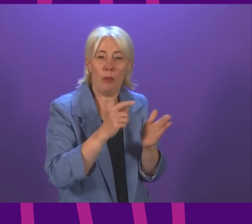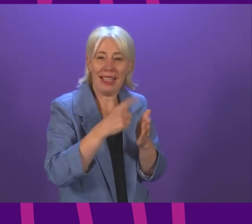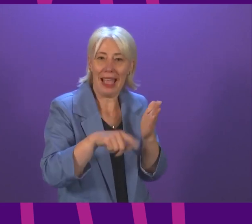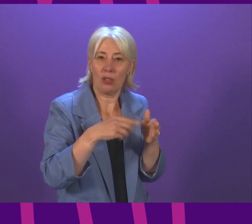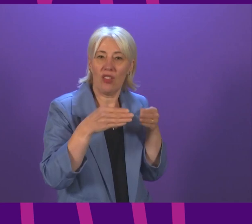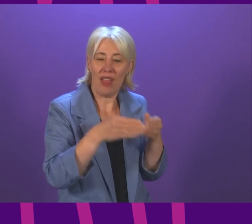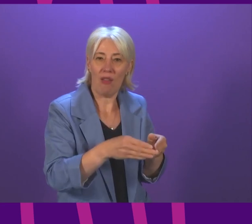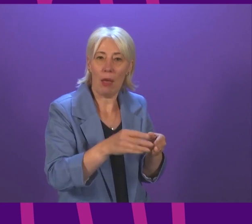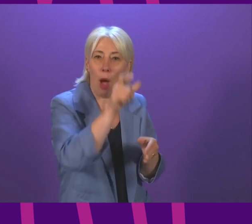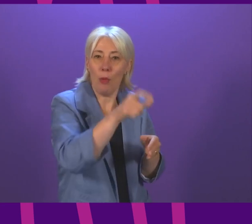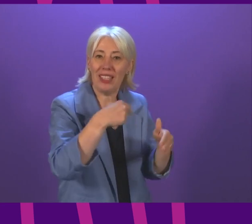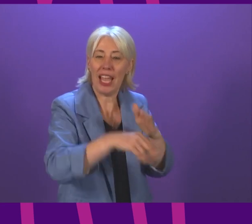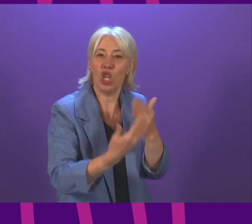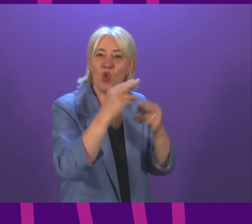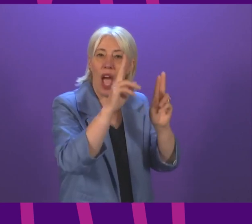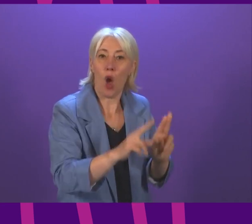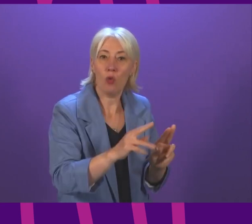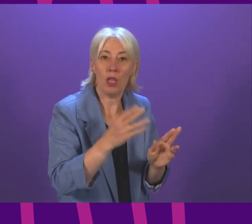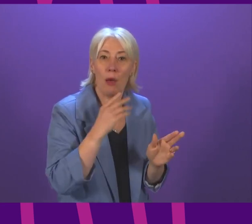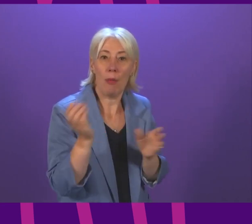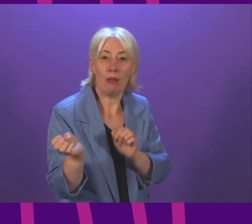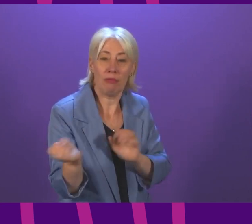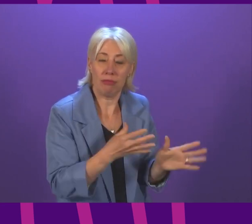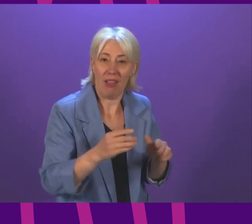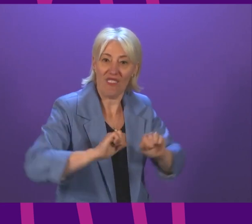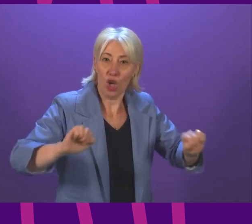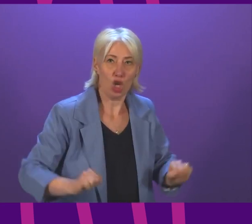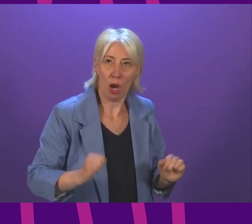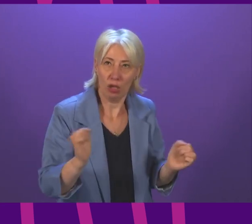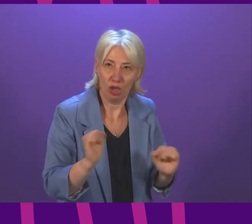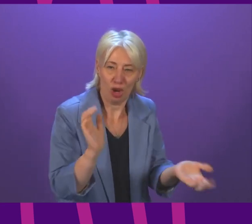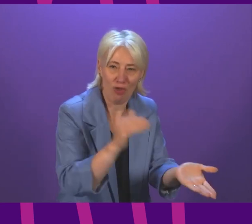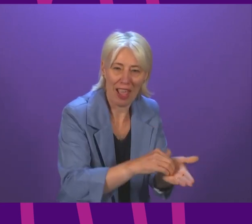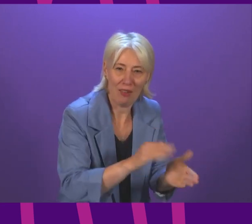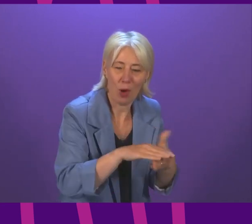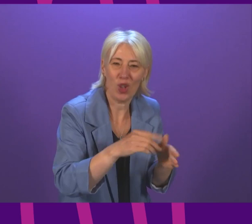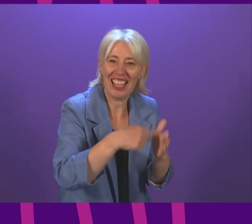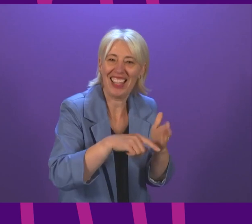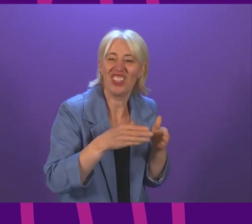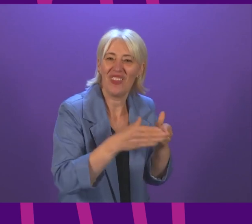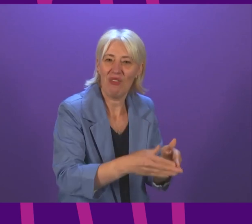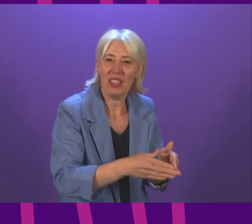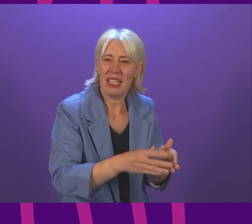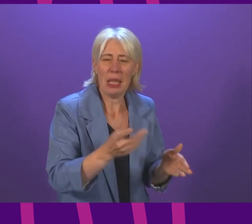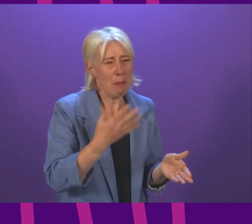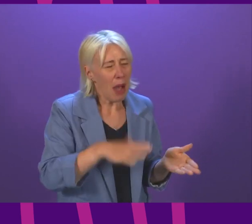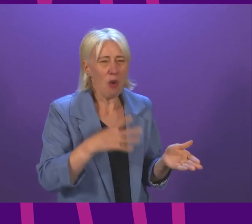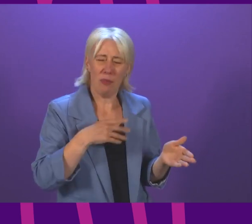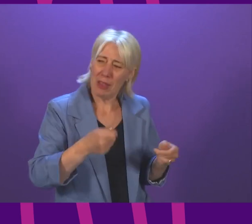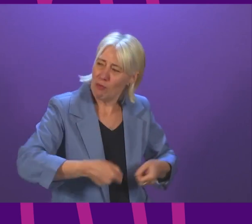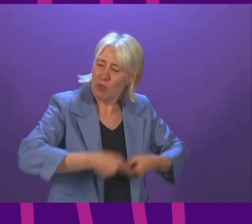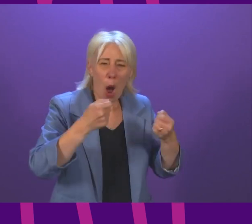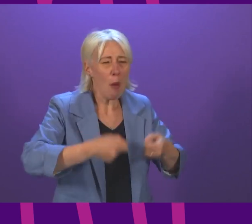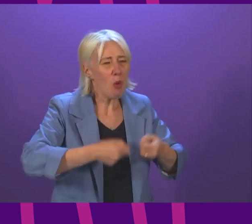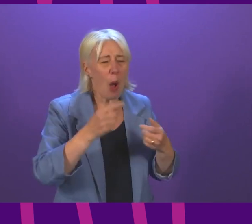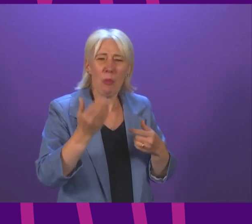recent example there can be no economic growth without sufficient infrastructure but this matter has been raised before and the response is that pinch points